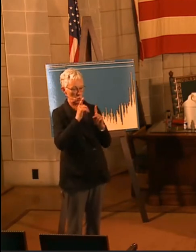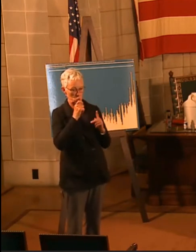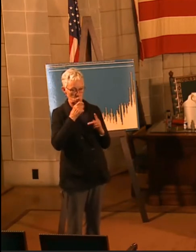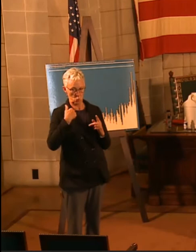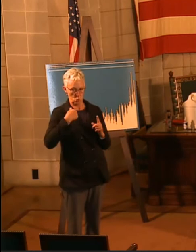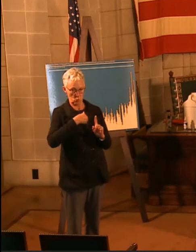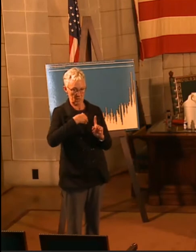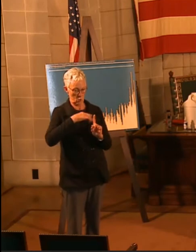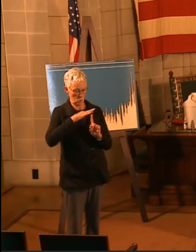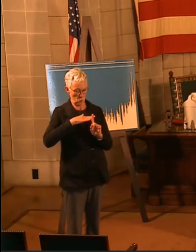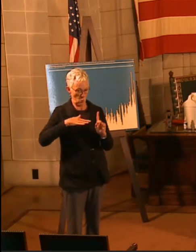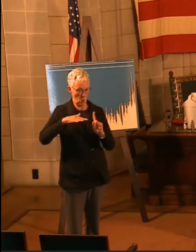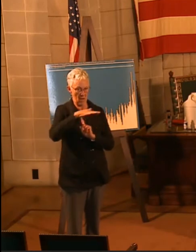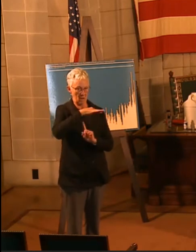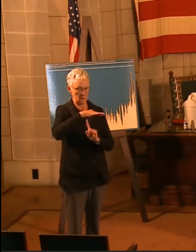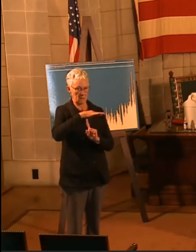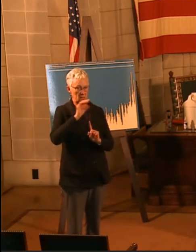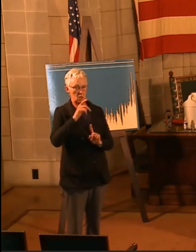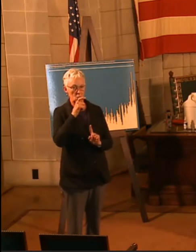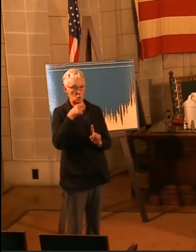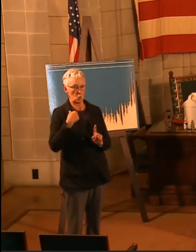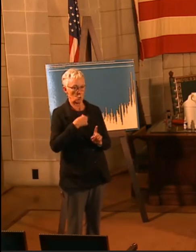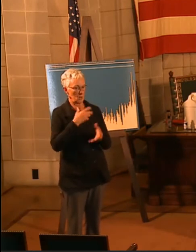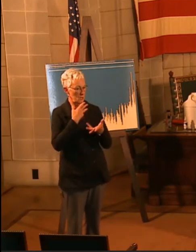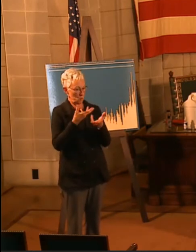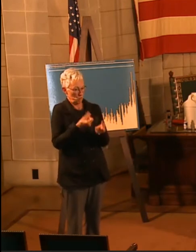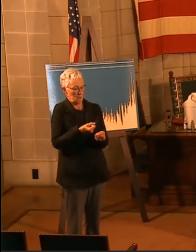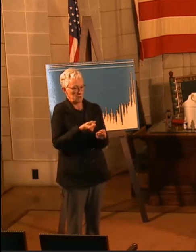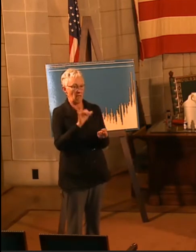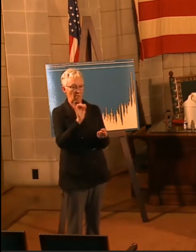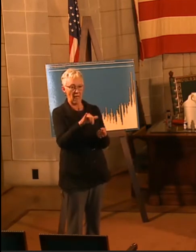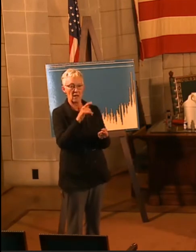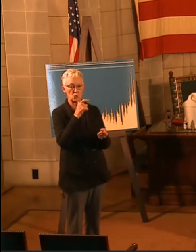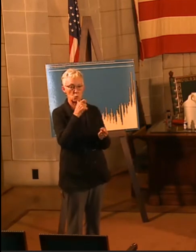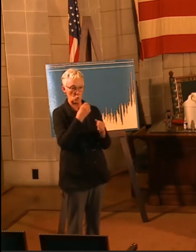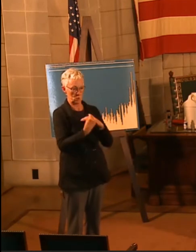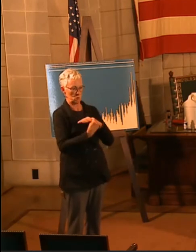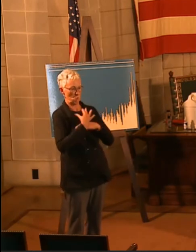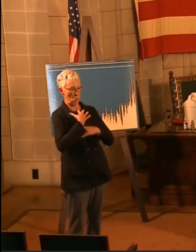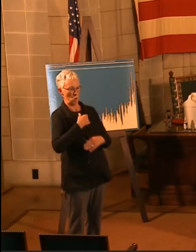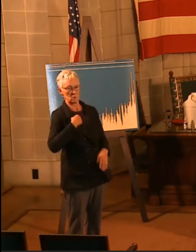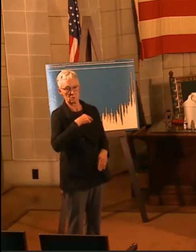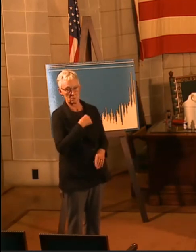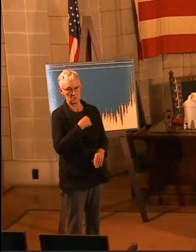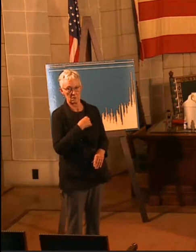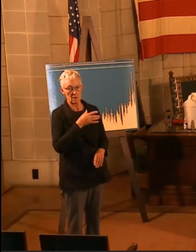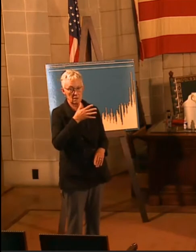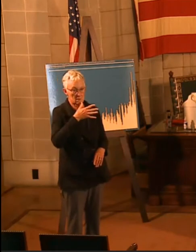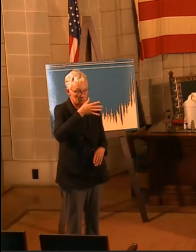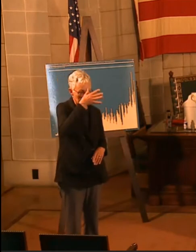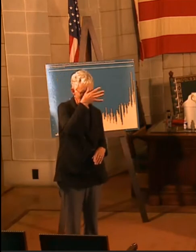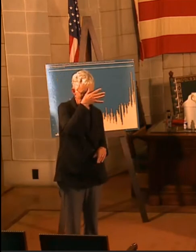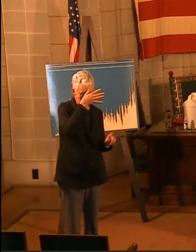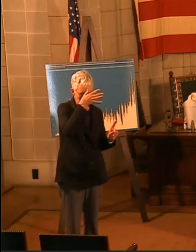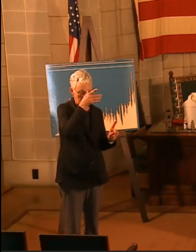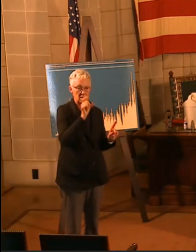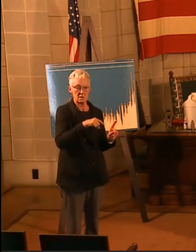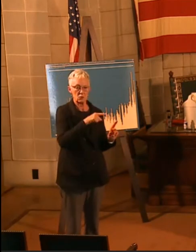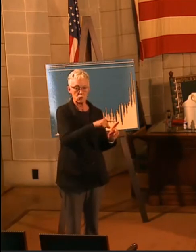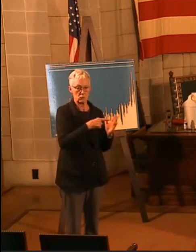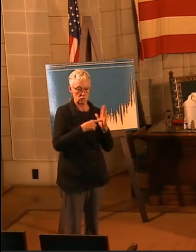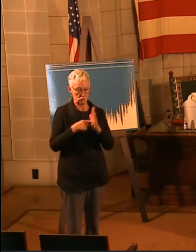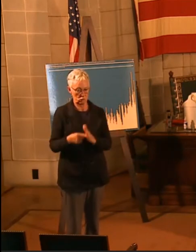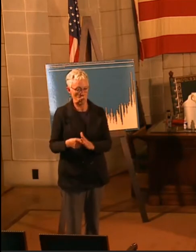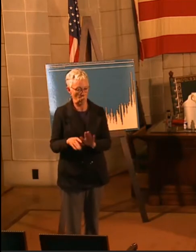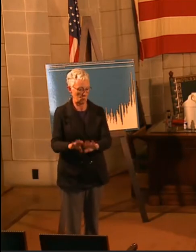and those that we know and trust that are oftentimes exposing us. Parents, we need you to model avoiding the three Cs and